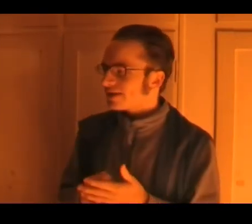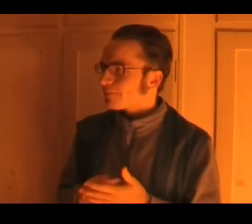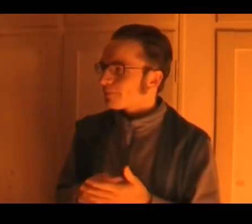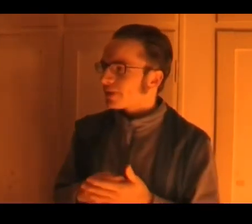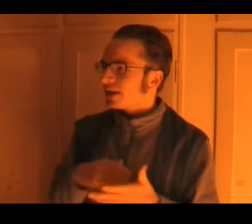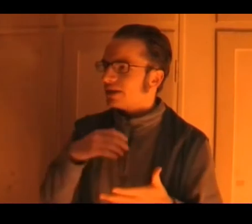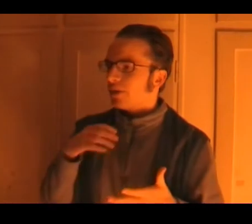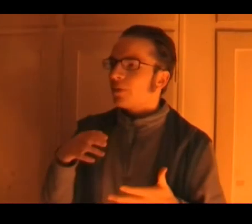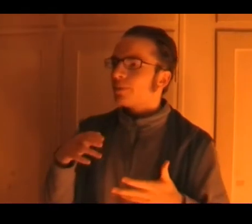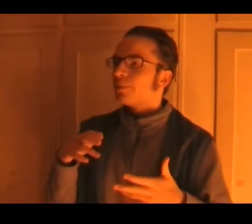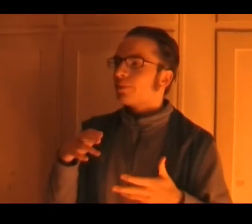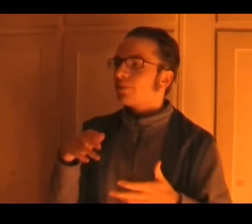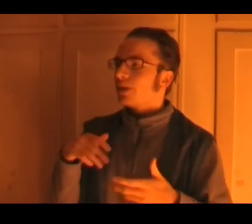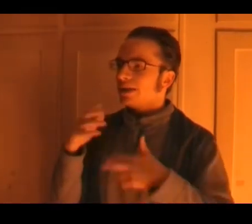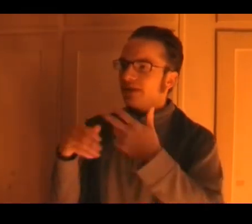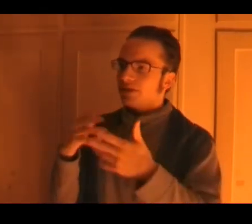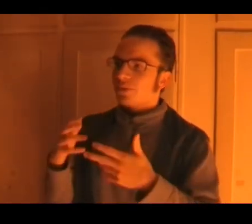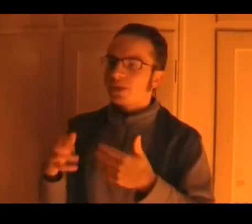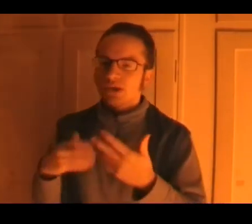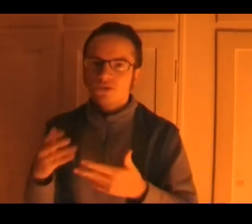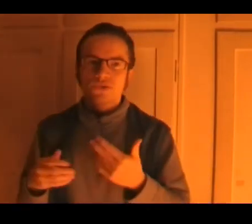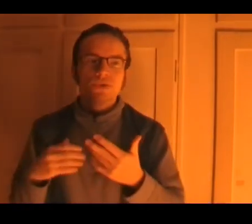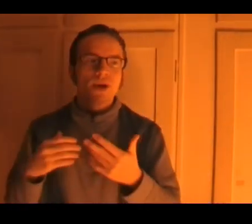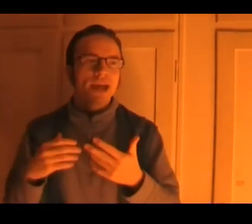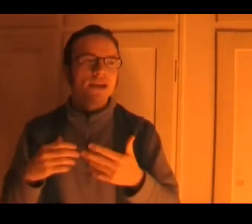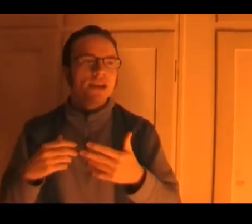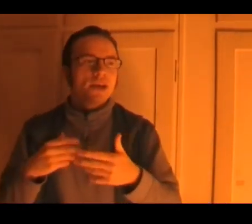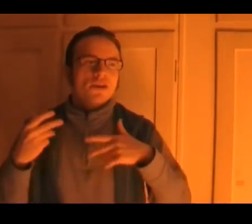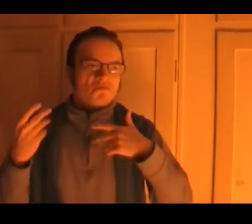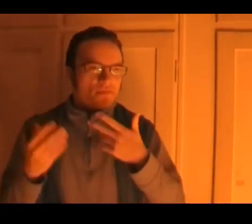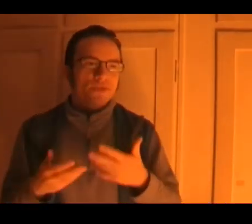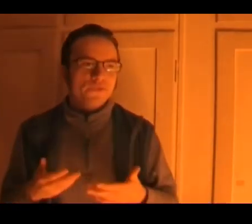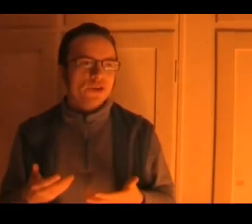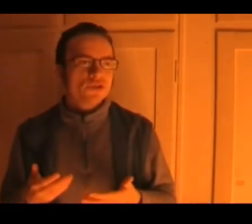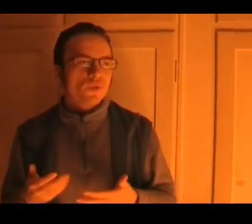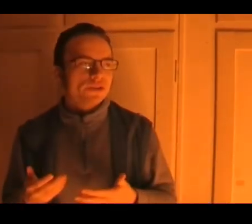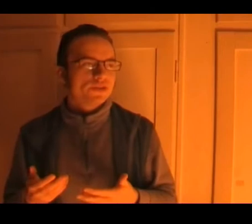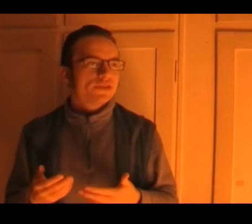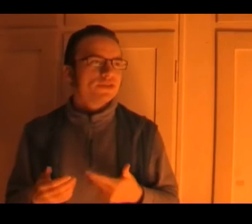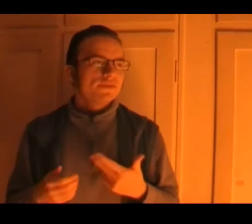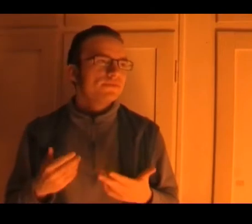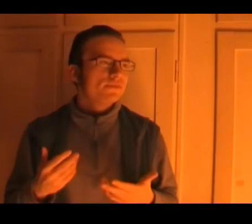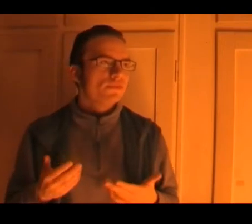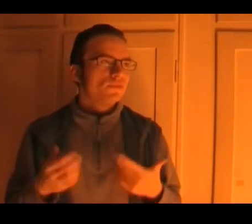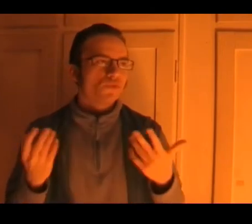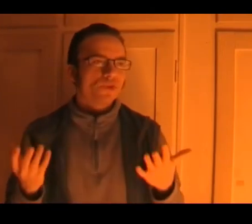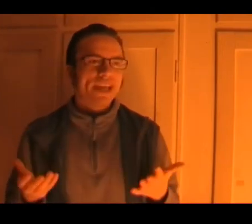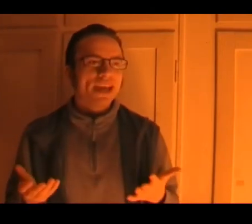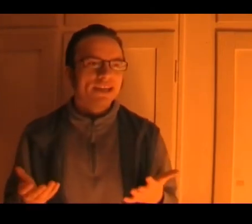you know and you know with the news crew and the footage was regained